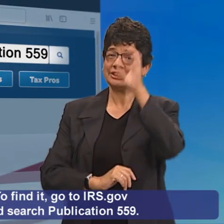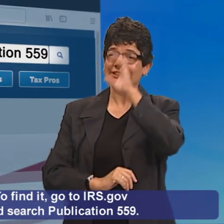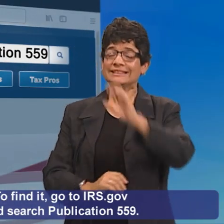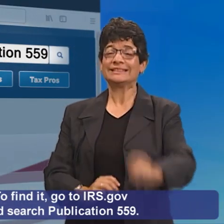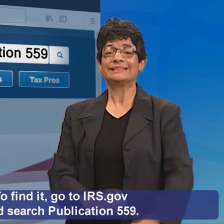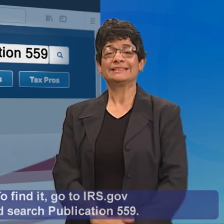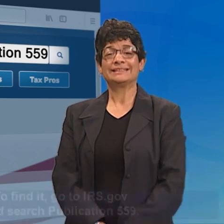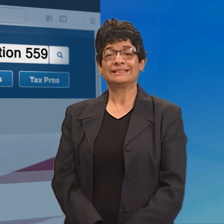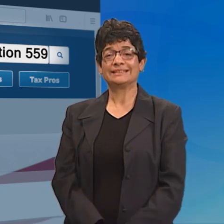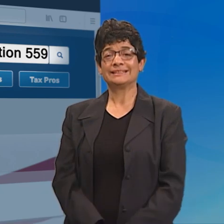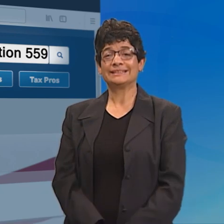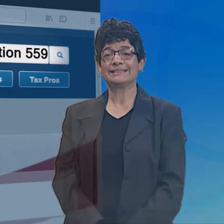Take care, groupaci.